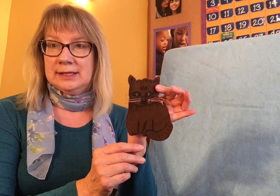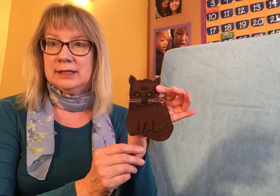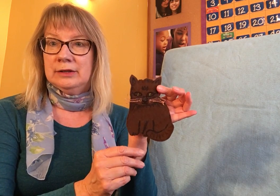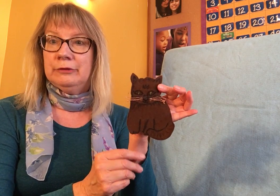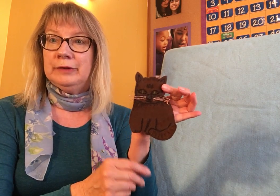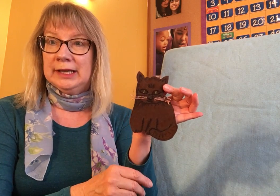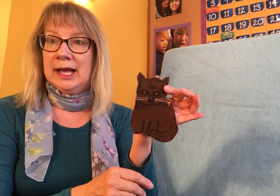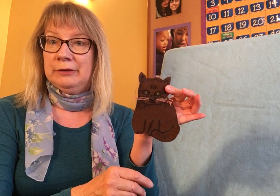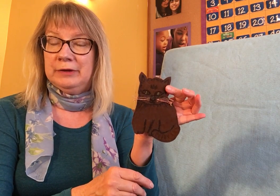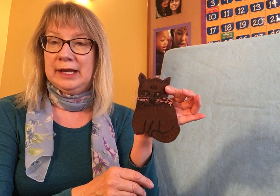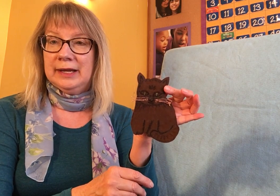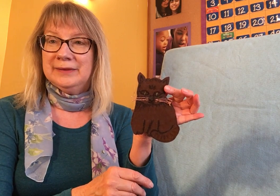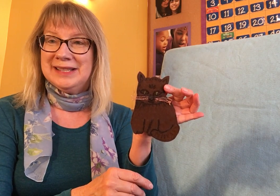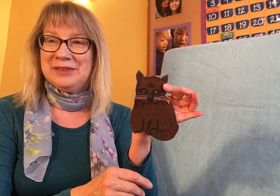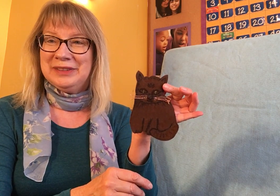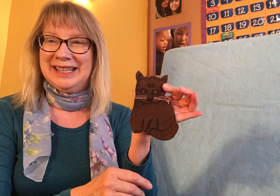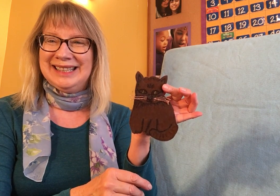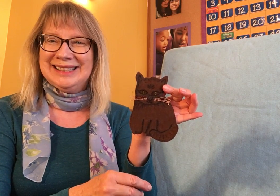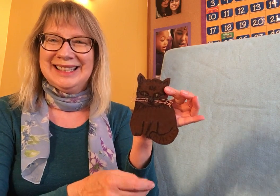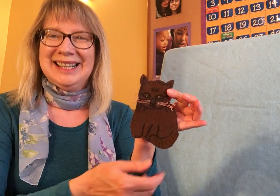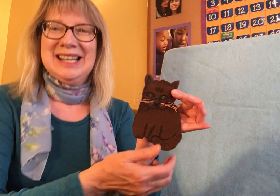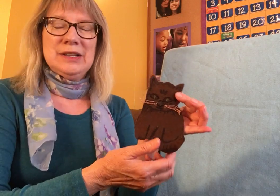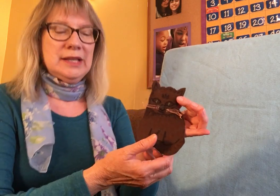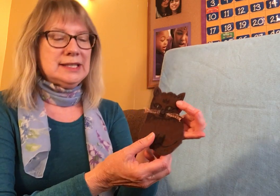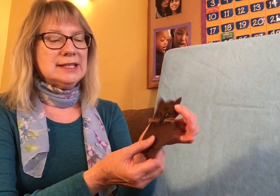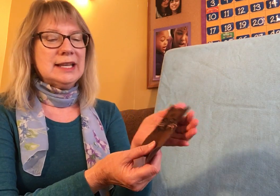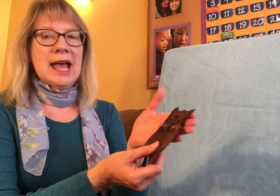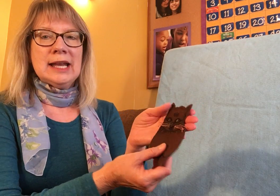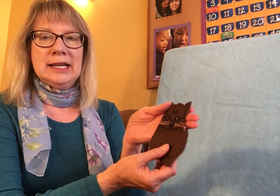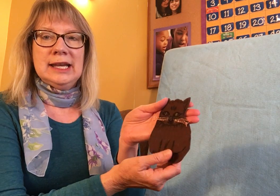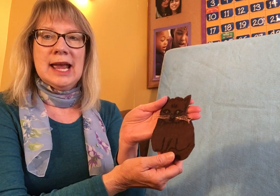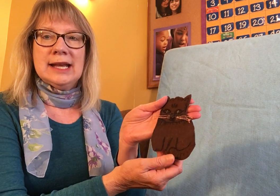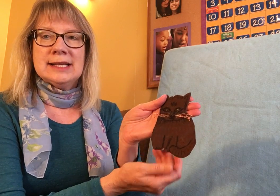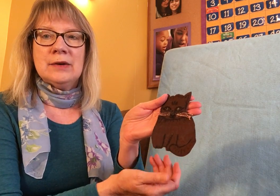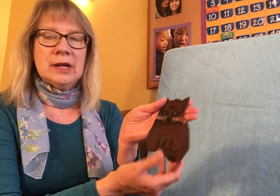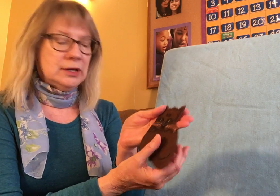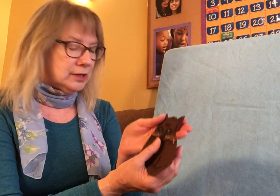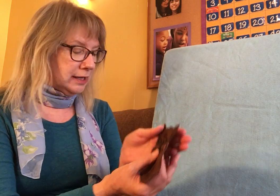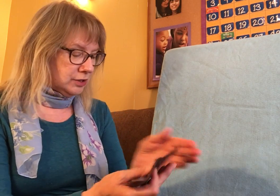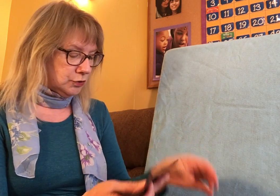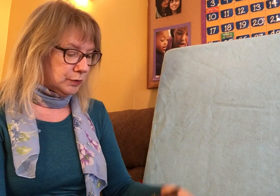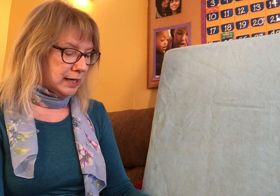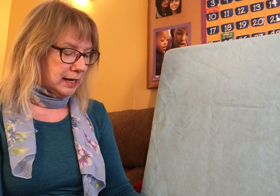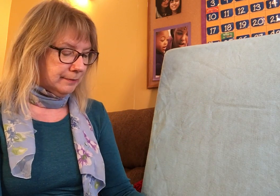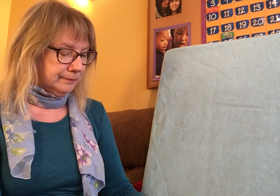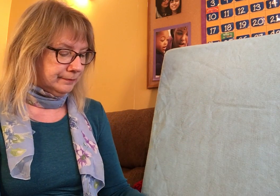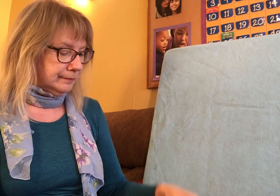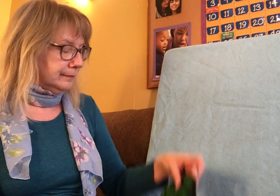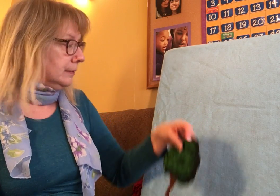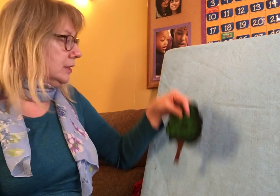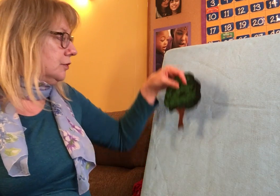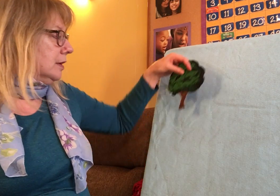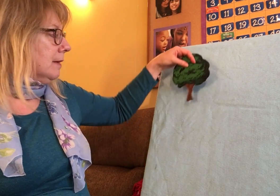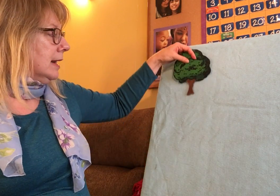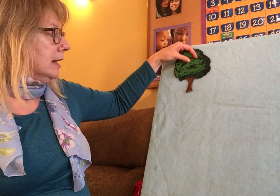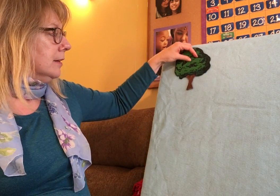fiddle-eye-fee. Isn't that funny? So this is a cat and he hangs out underneath a tree. This tree right here.